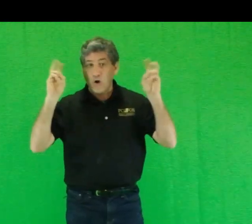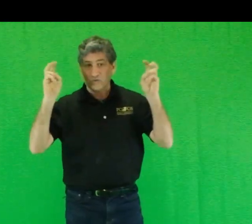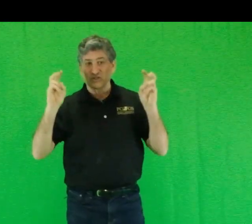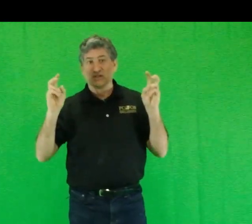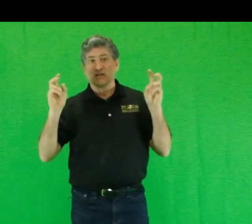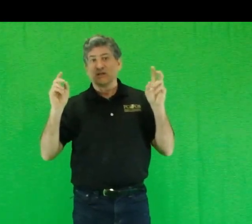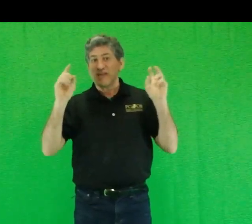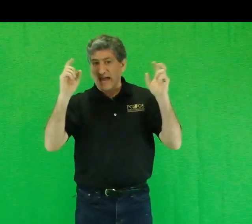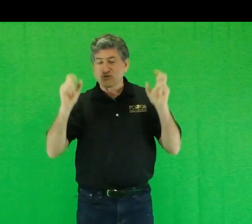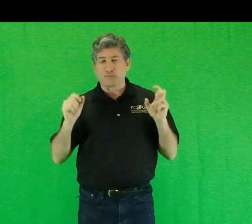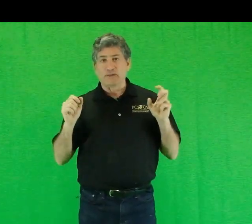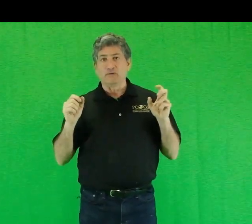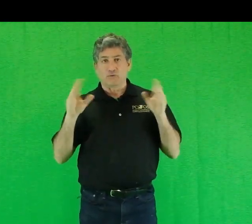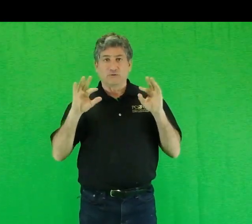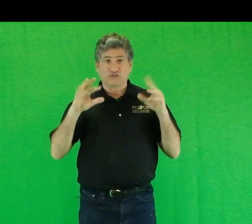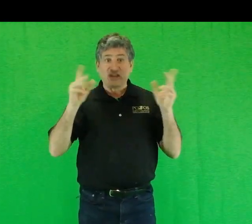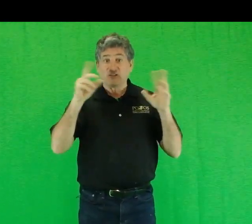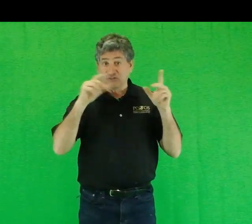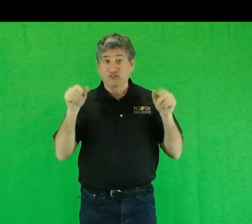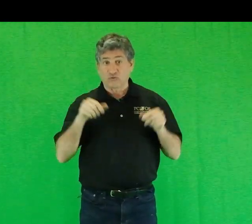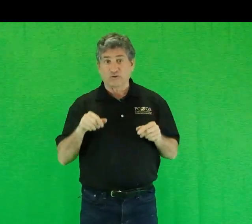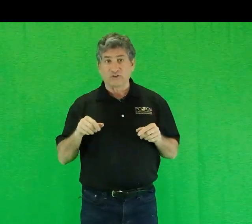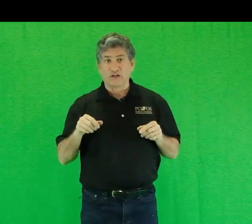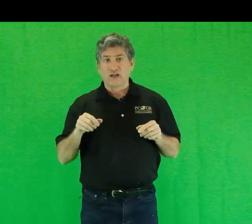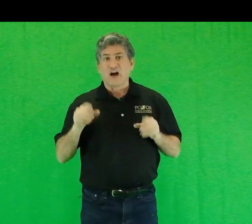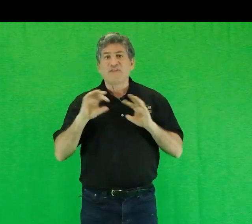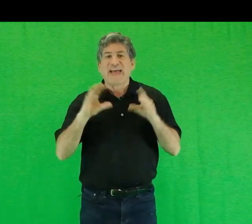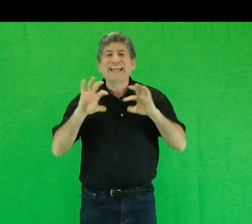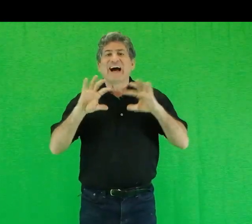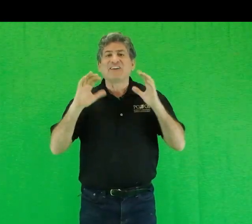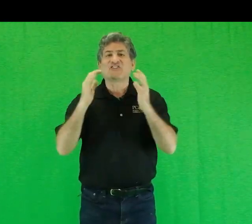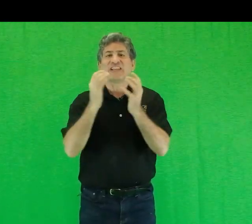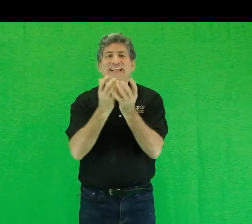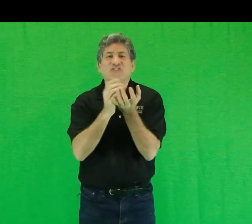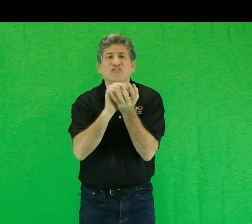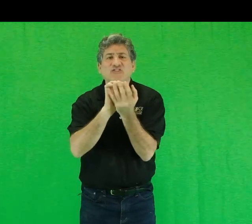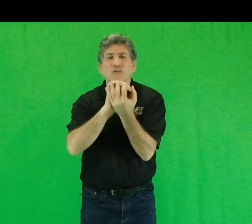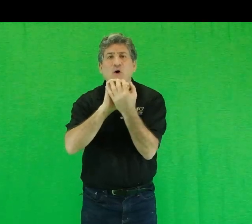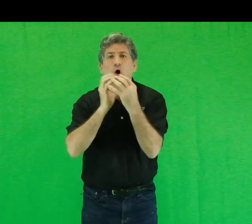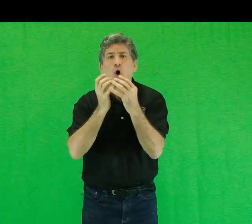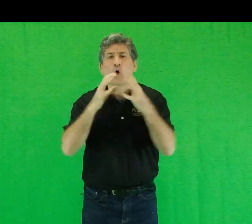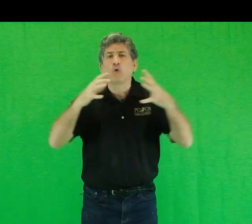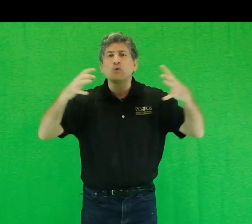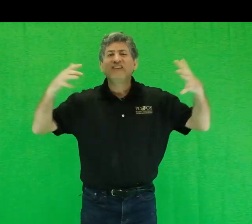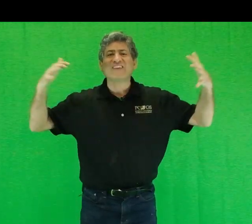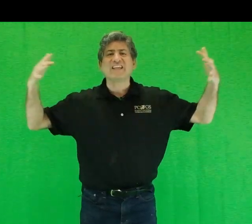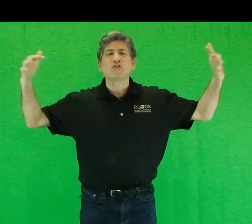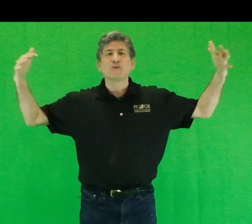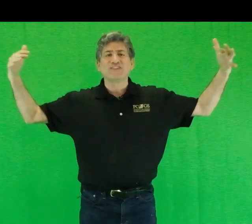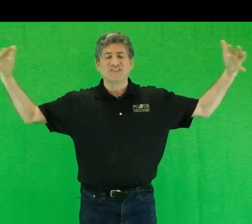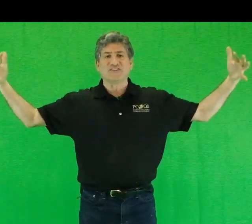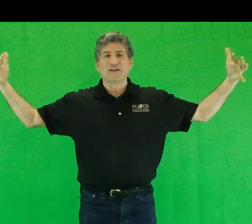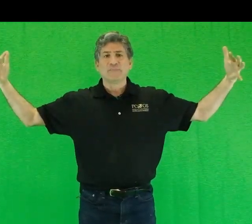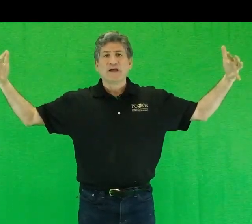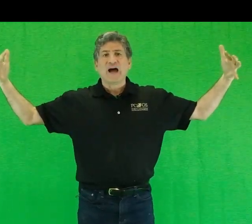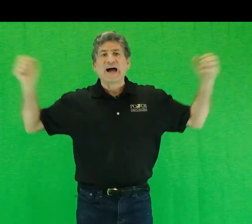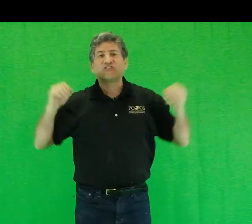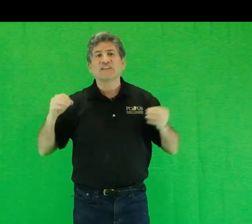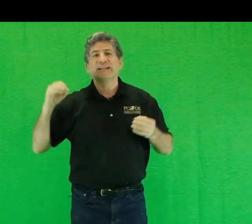quote, the entropy, or state of disorder, of any isolated system always increases. Isolated